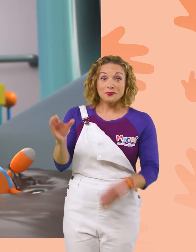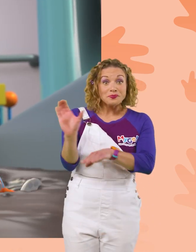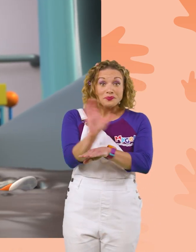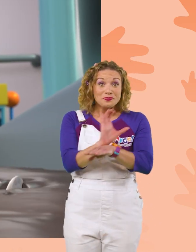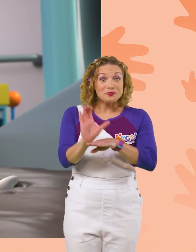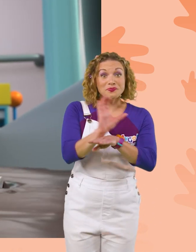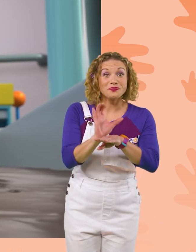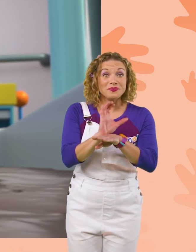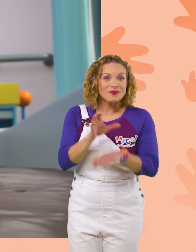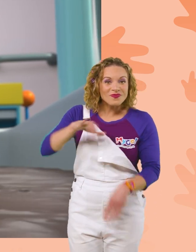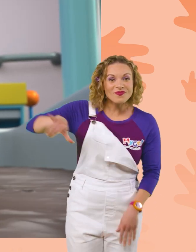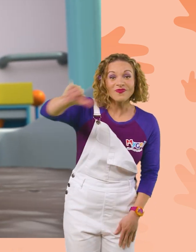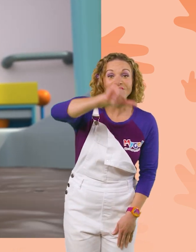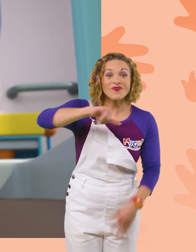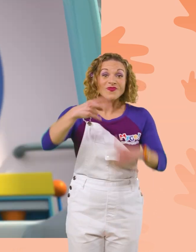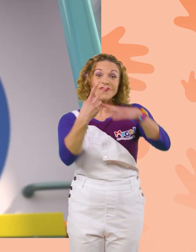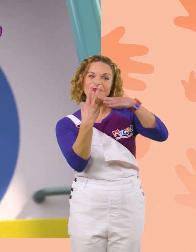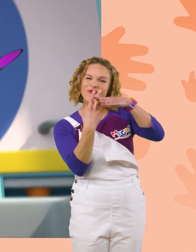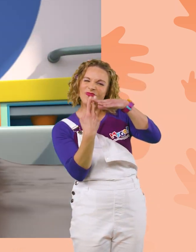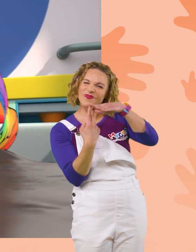I'm chocolate fudge snorkeling!